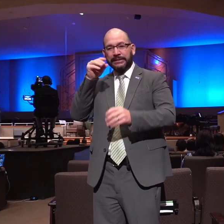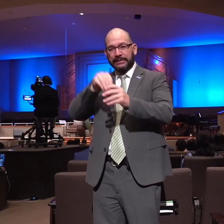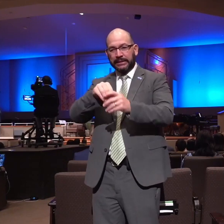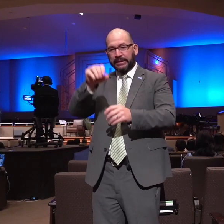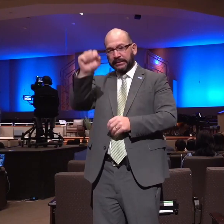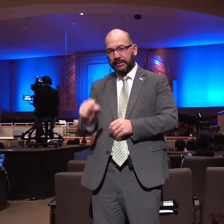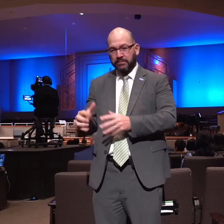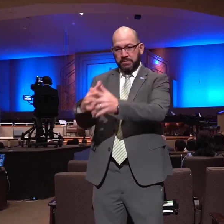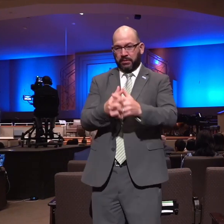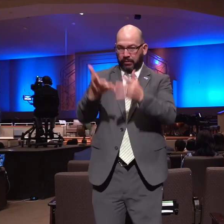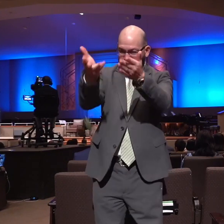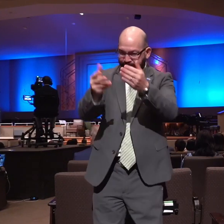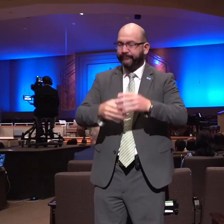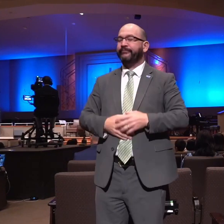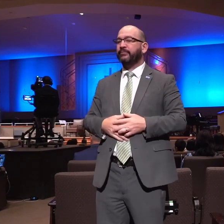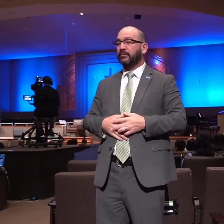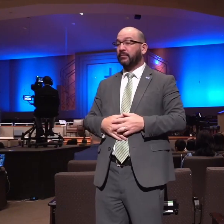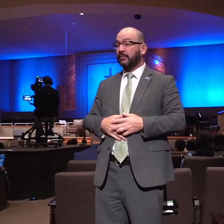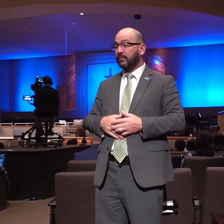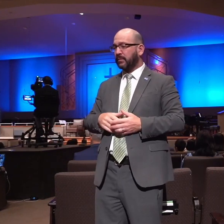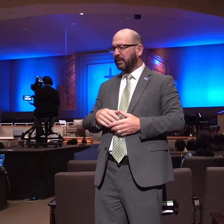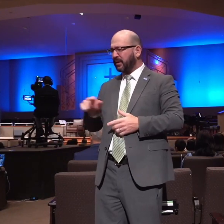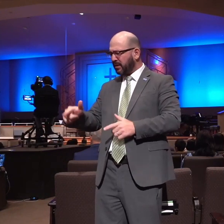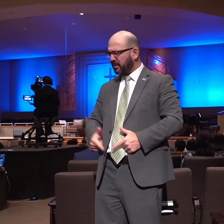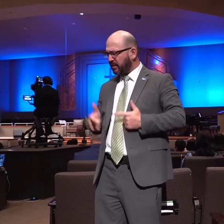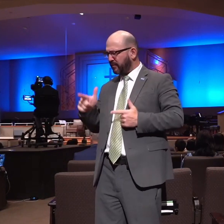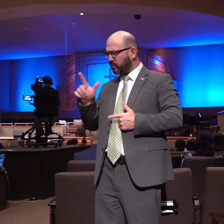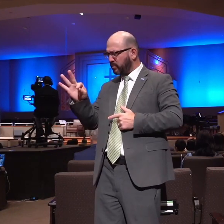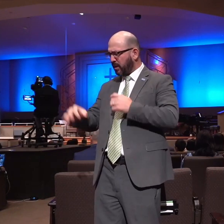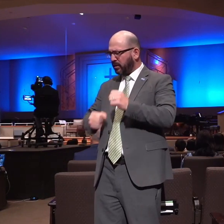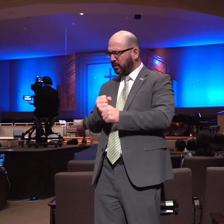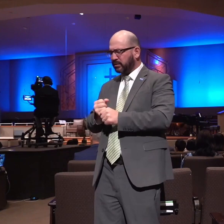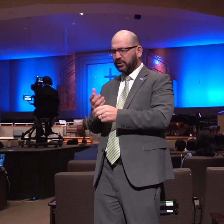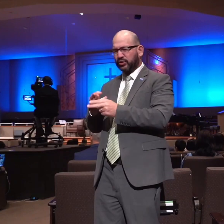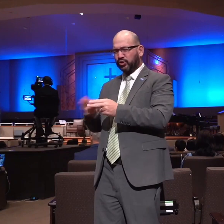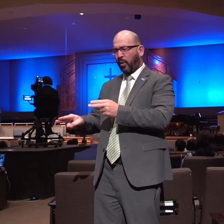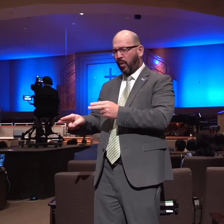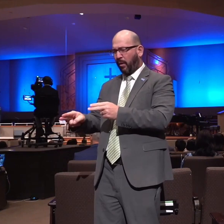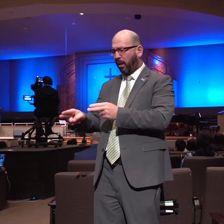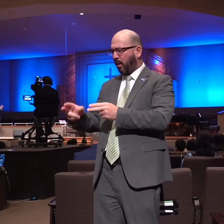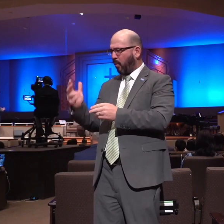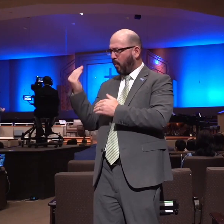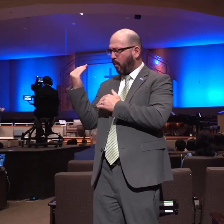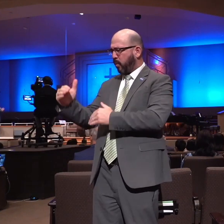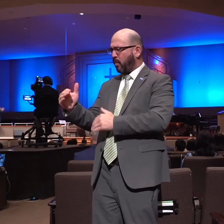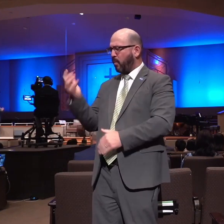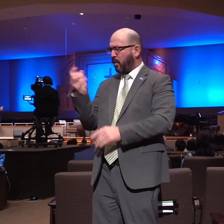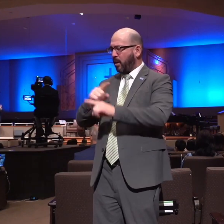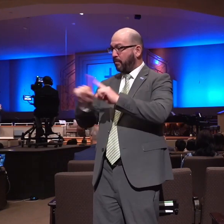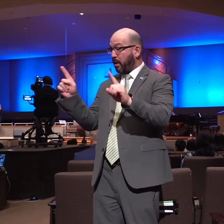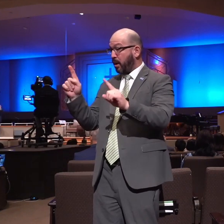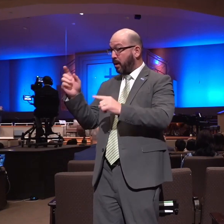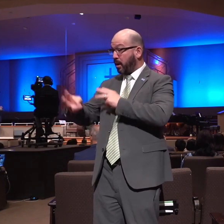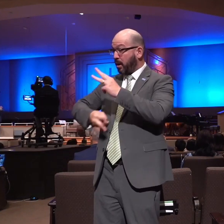years of time and yet the world is the beneficiary